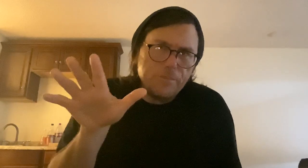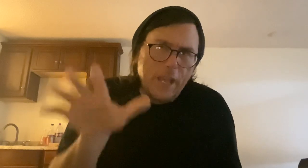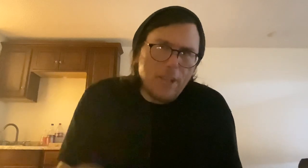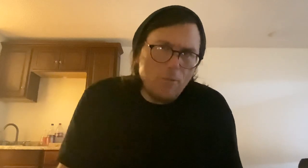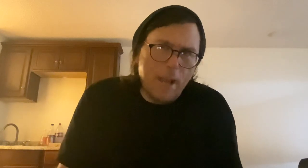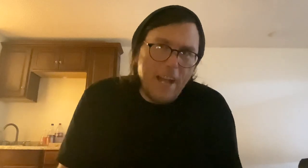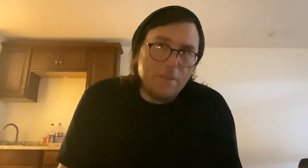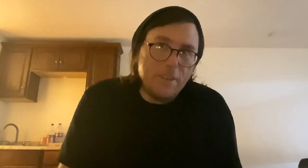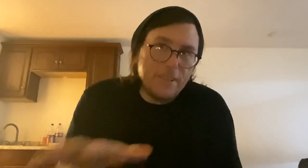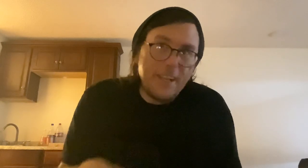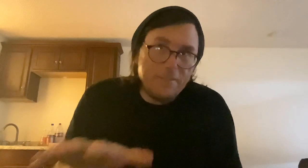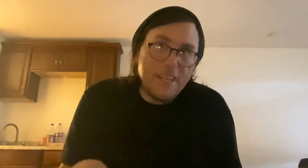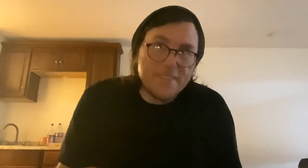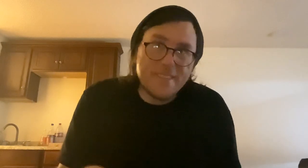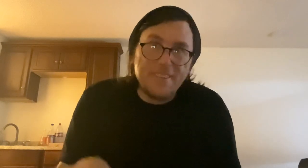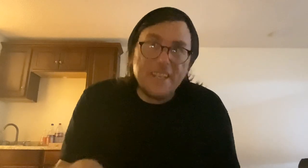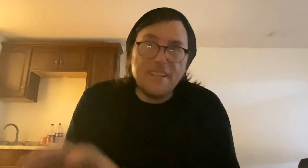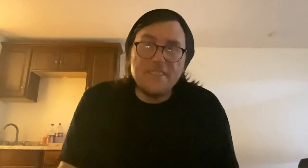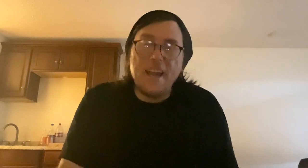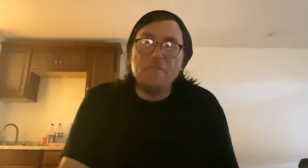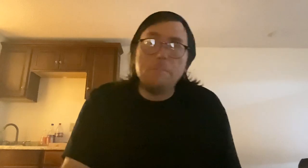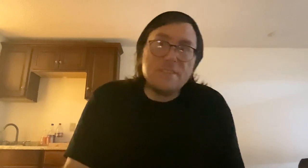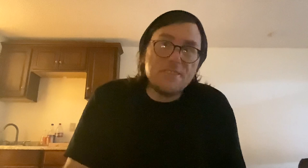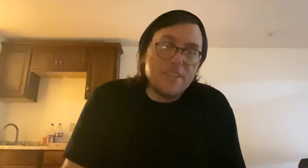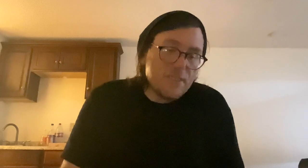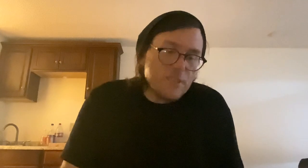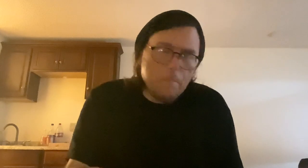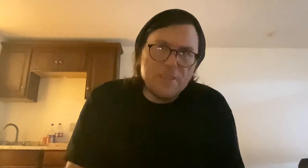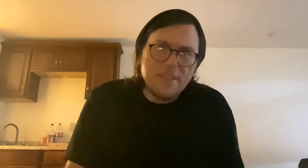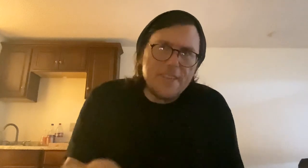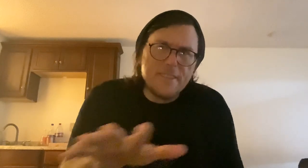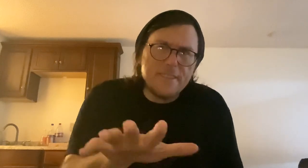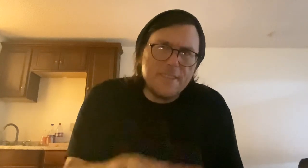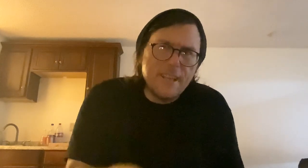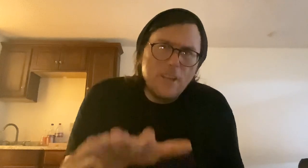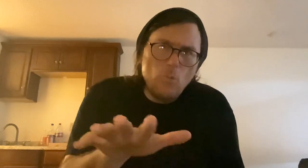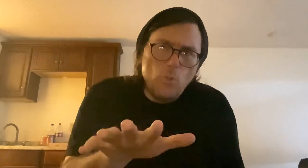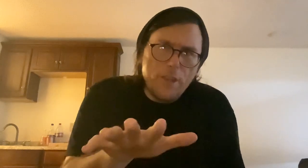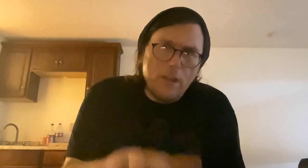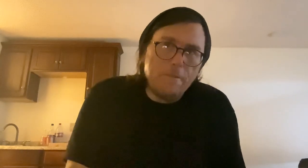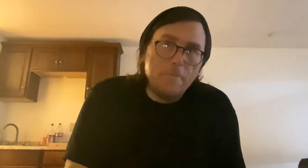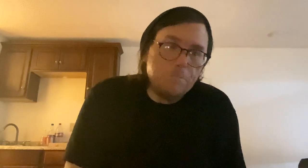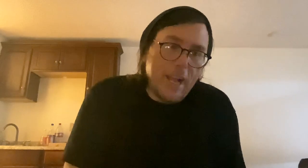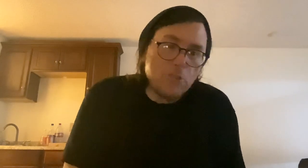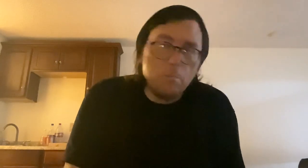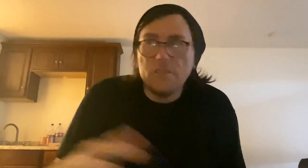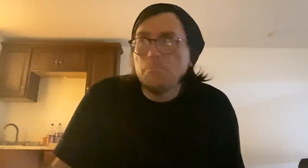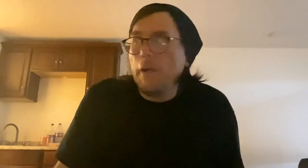that you have a necessary need to have a business license. It's business licenses when you have an actual business. But